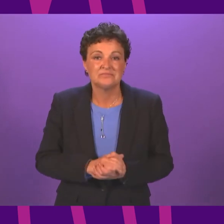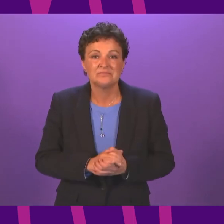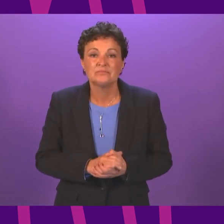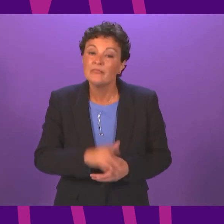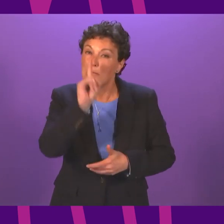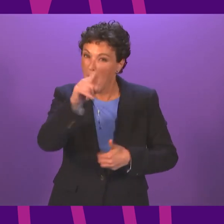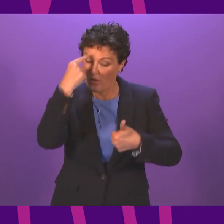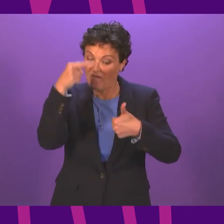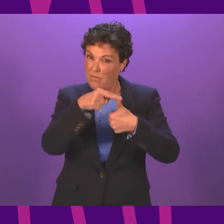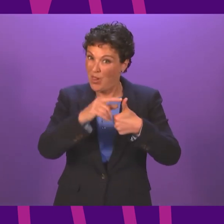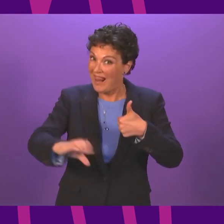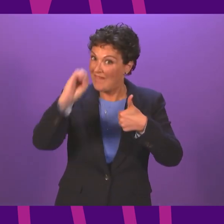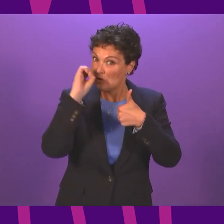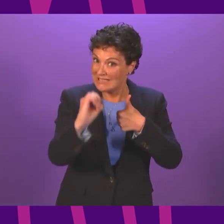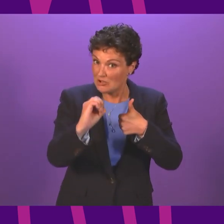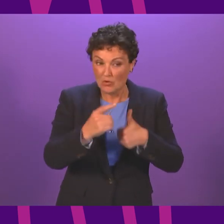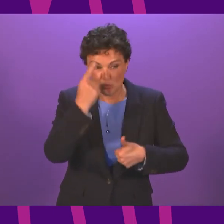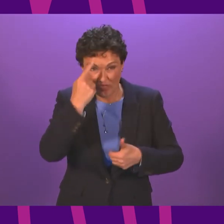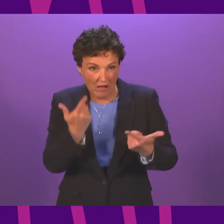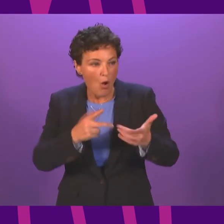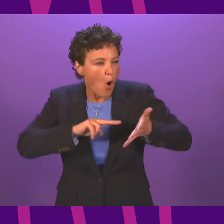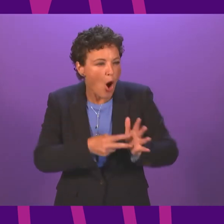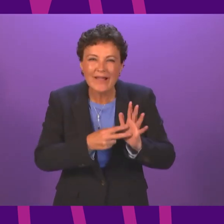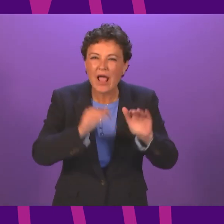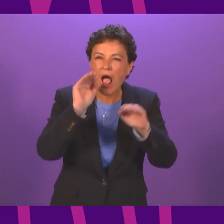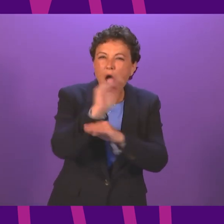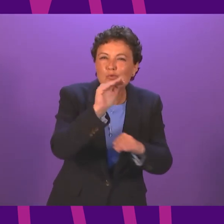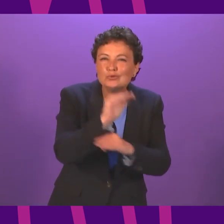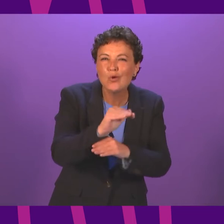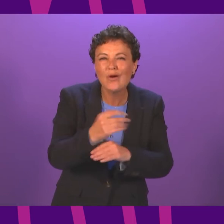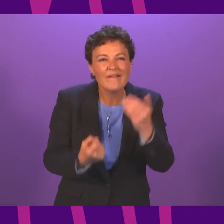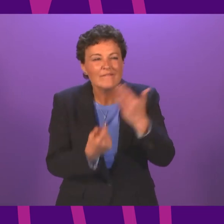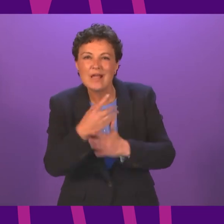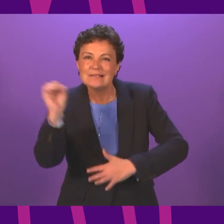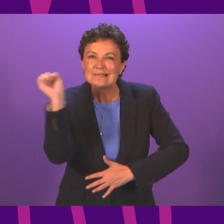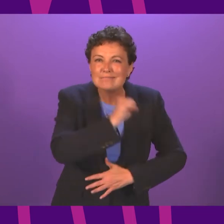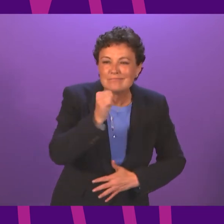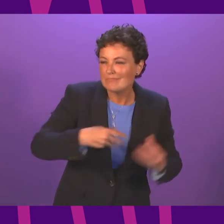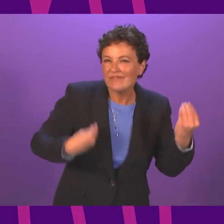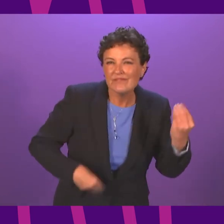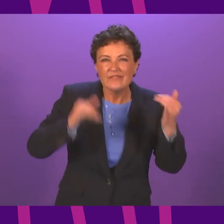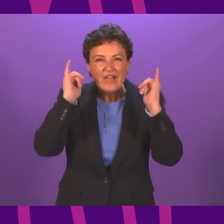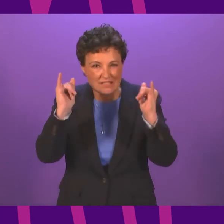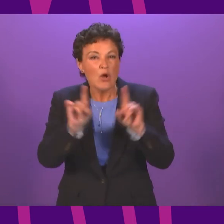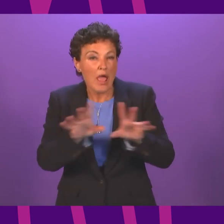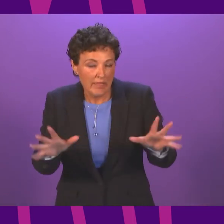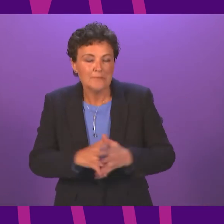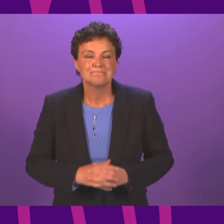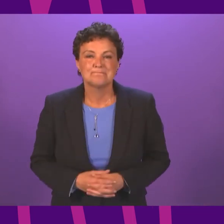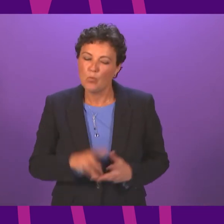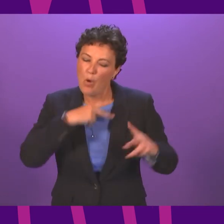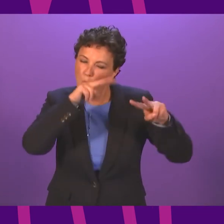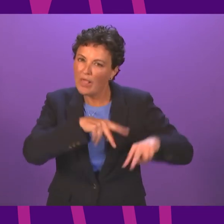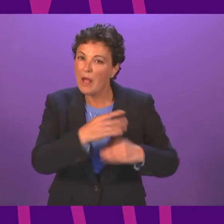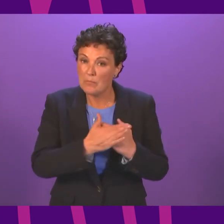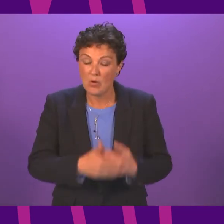at level zero for organised outdoor events, given these can attract much larger crowds. If we can move, as hoped,